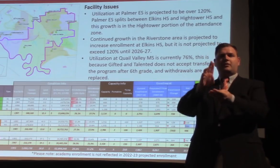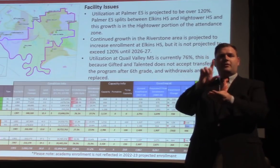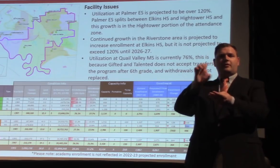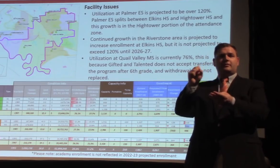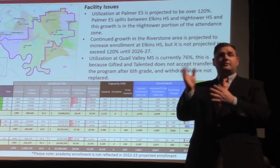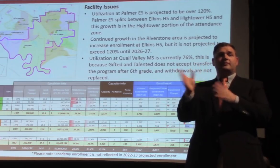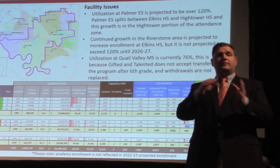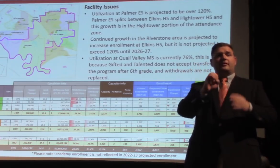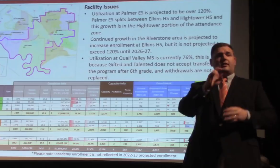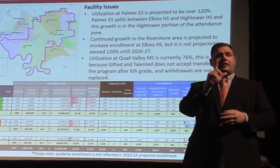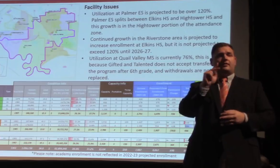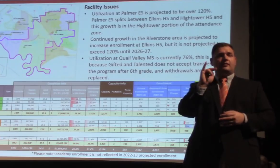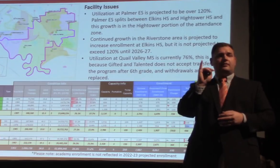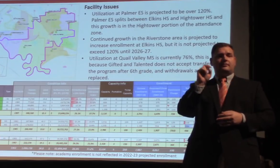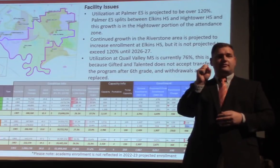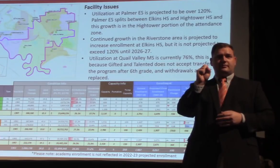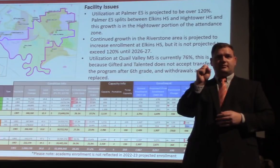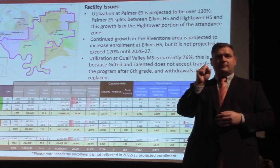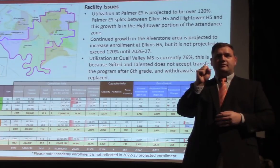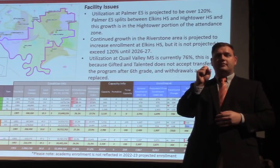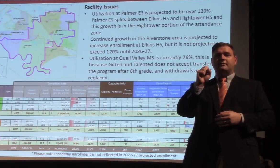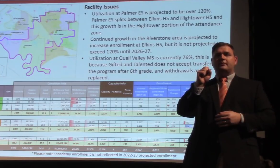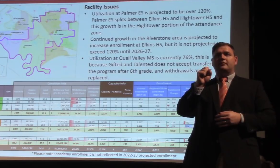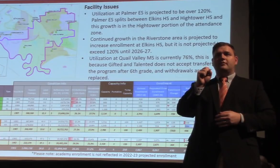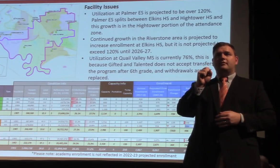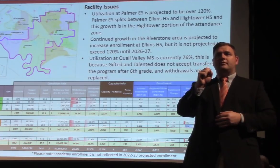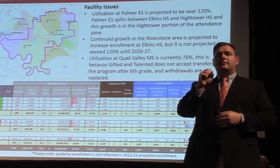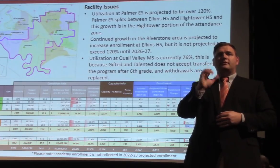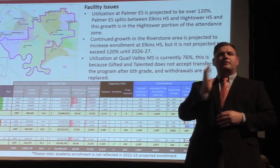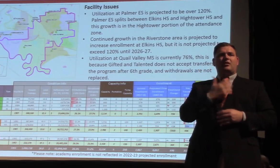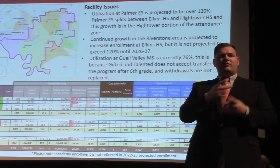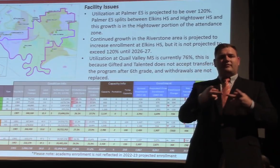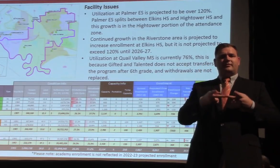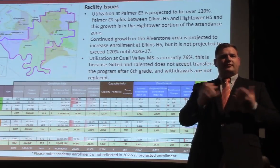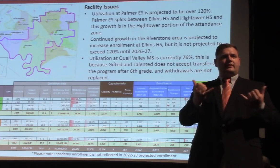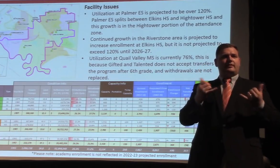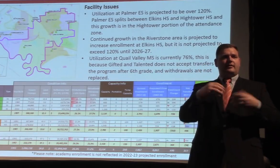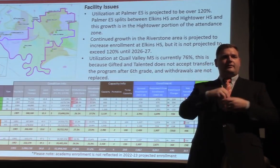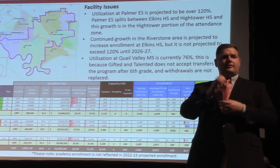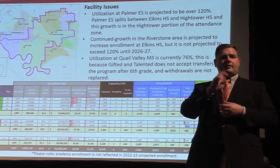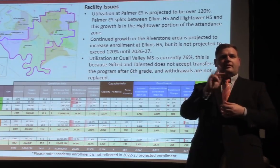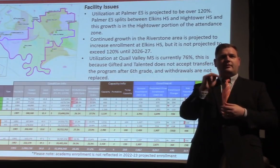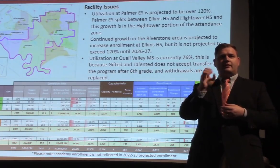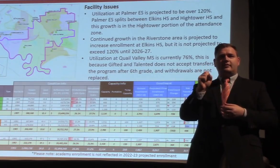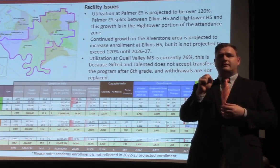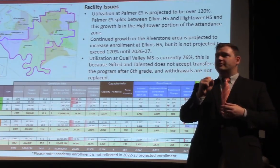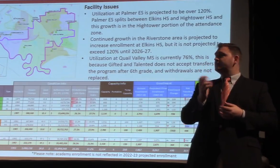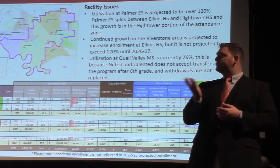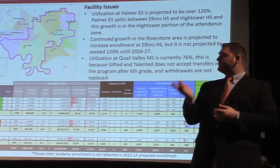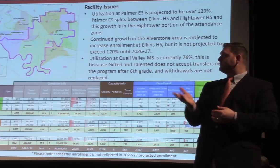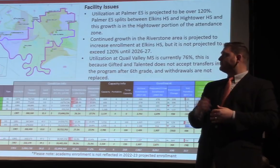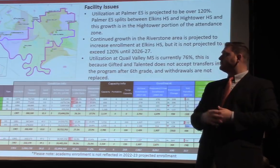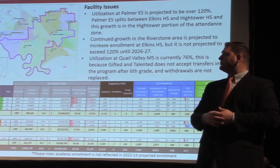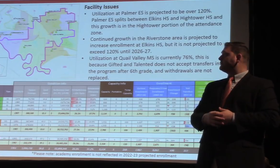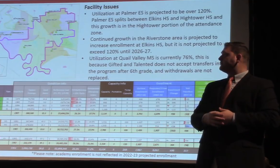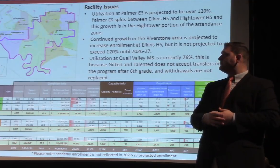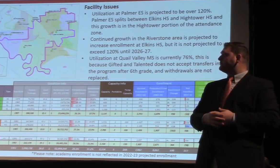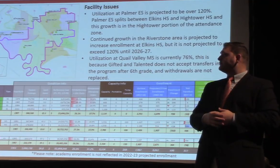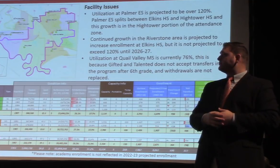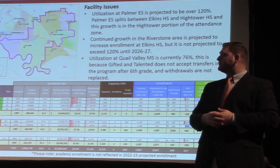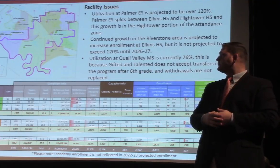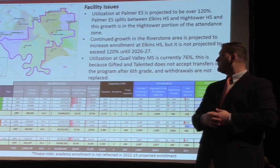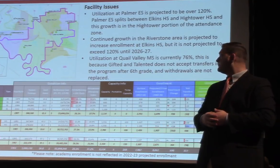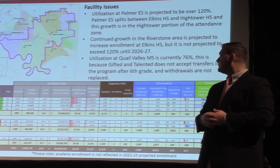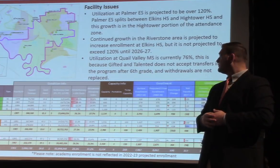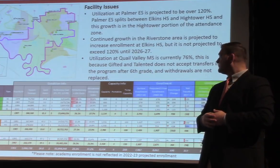to Elkins. Again, our facilities that we have in Elkins, Lantern Lane, Palmer, Quail Valley and Sullivan, Lake Olympia and